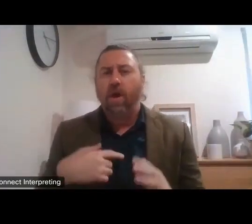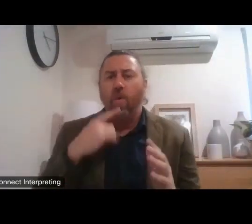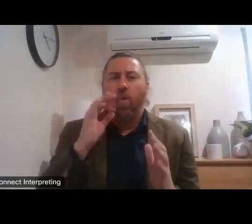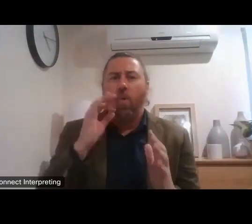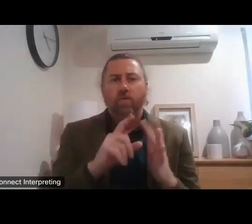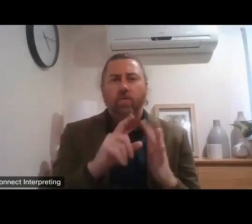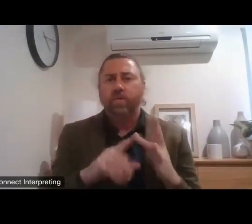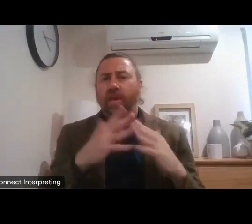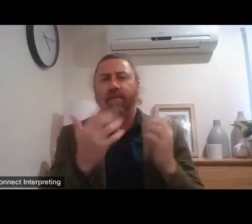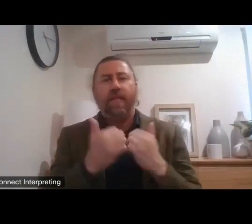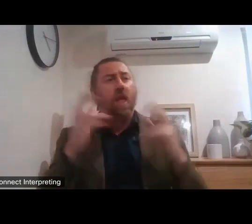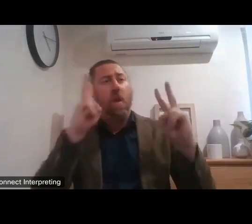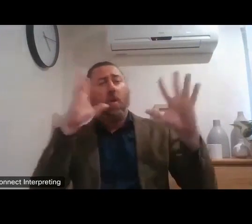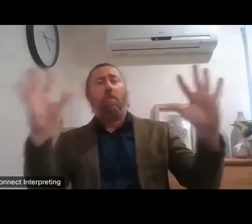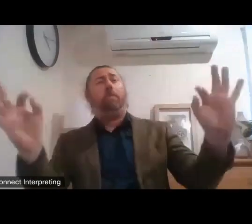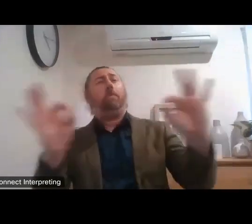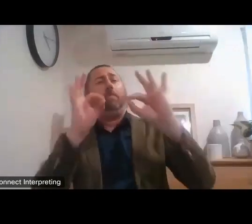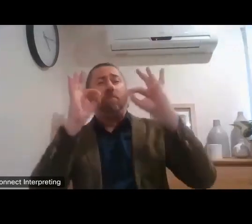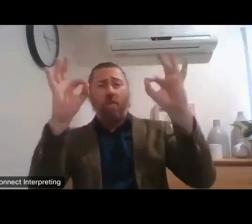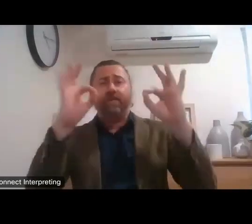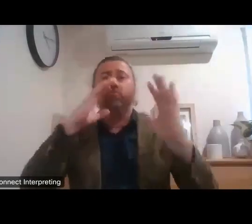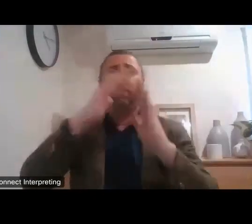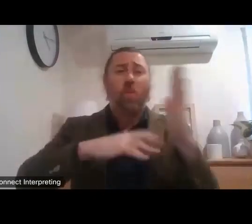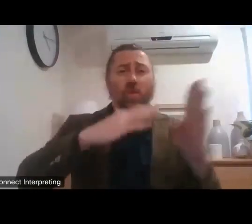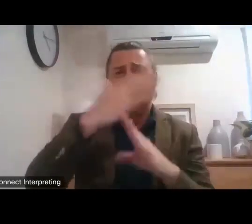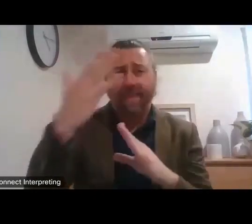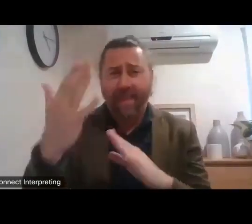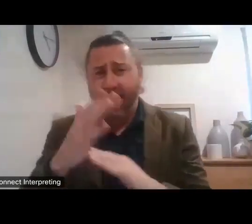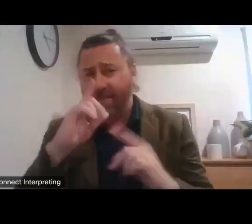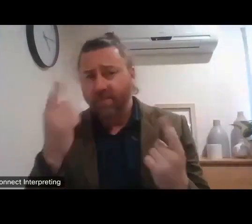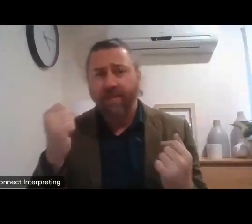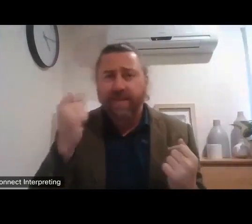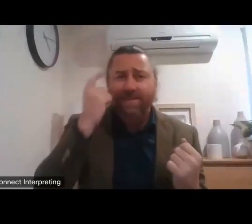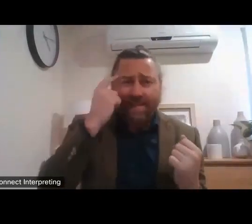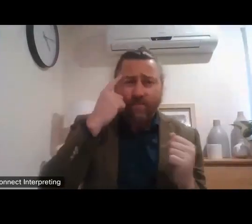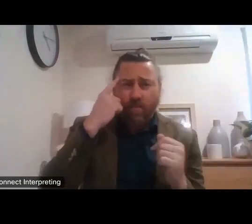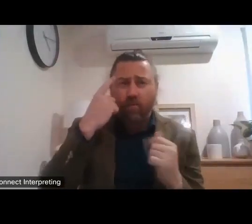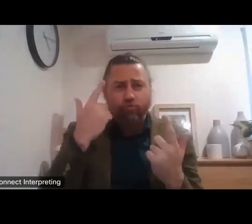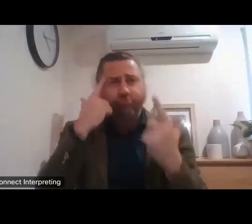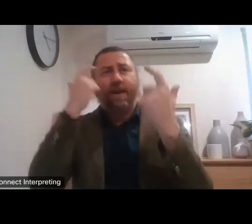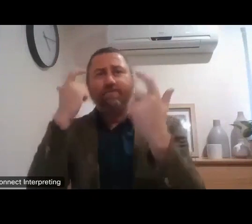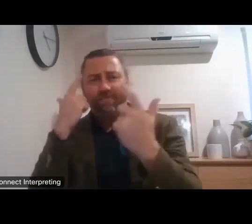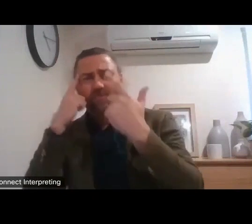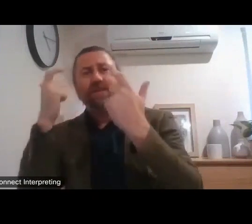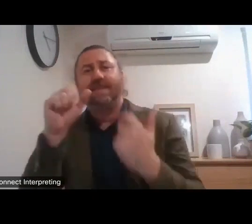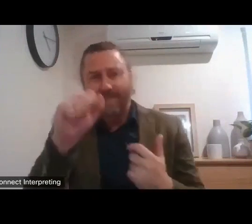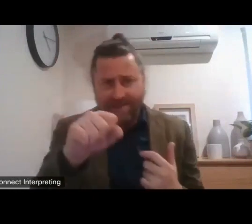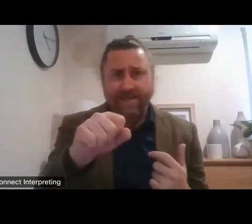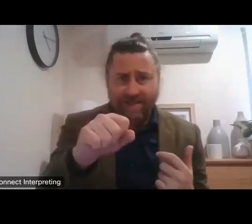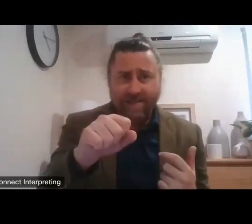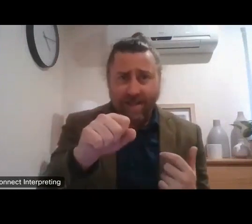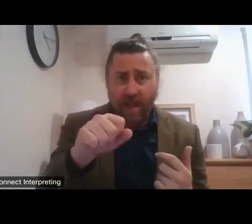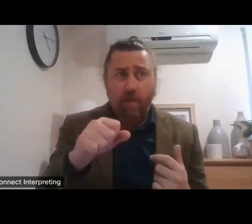and come out with actually a really good report with lots of sensible recommendations but then that then get ignored